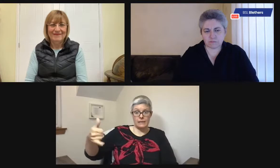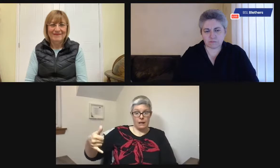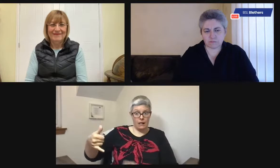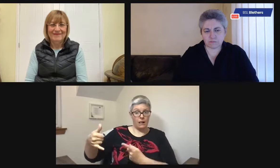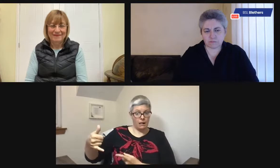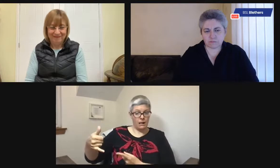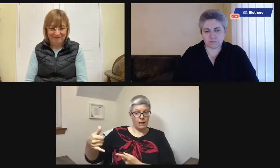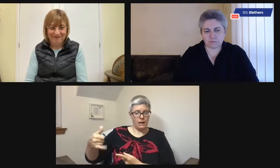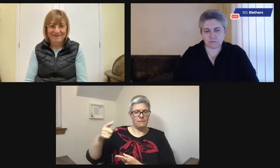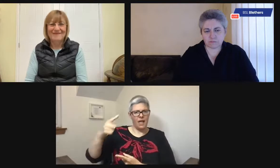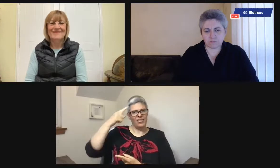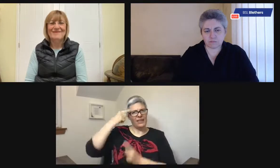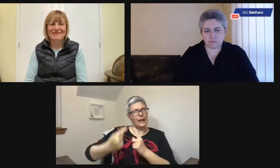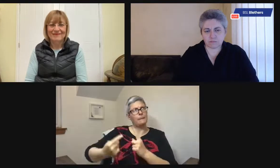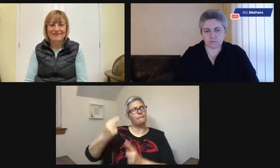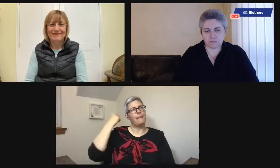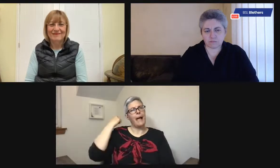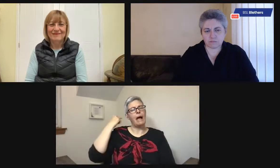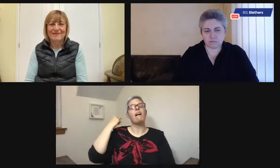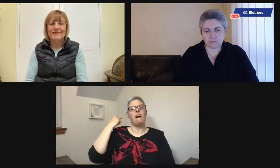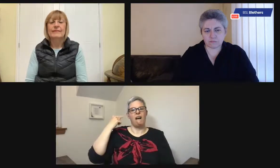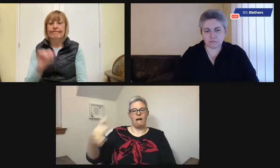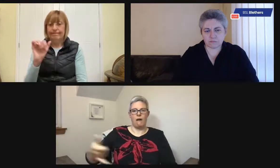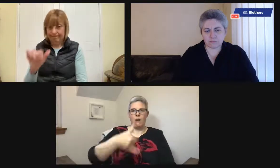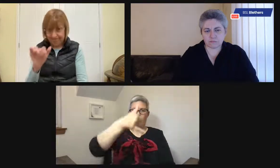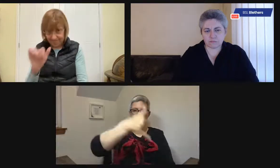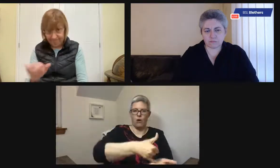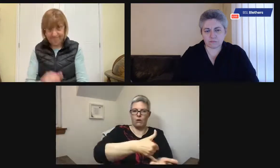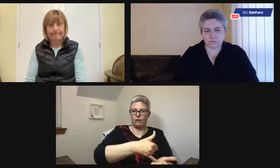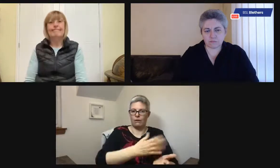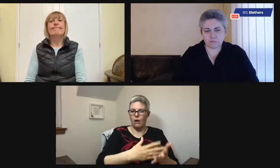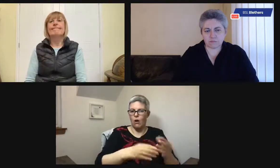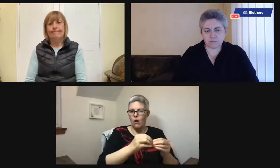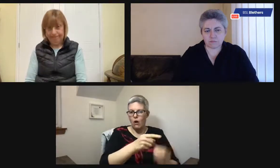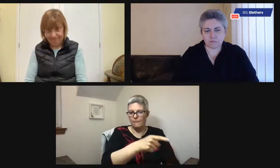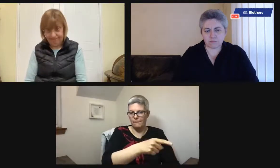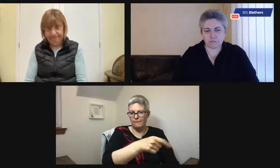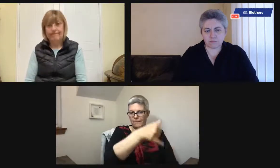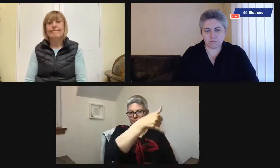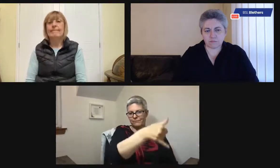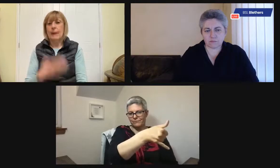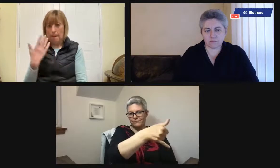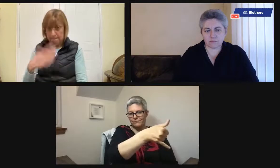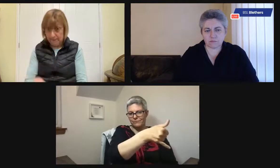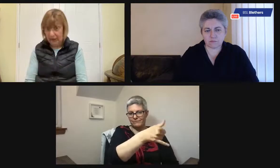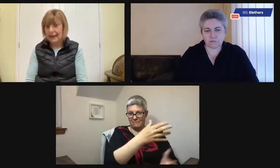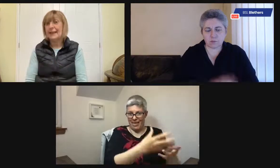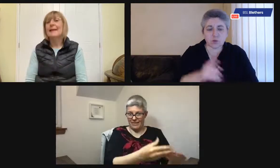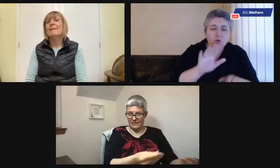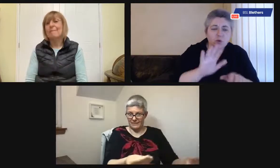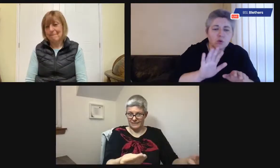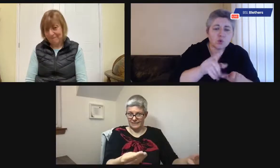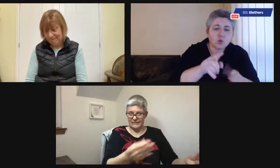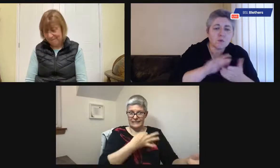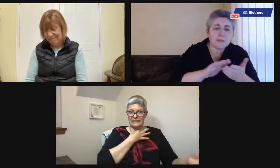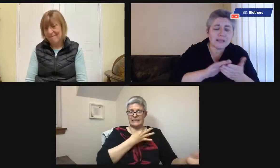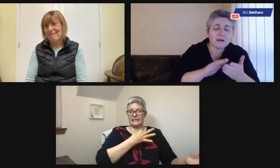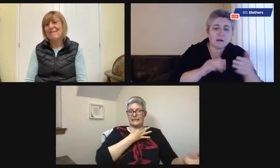dementia will know they've put the kettle on, but they might be thinking back to other times. They might take an